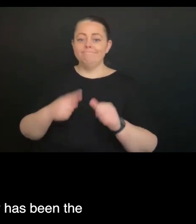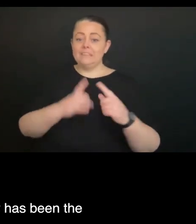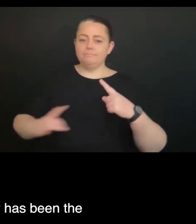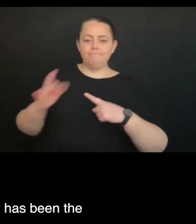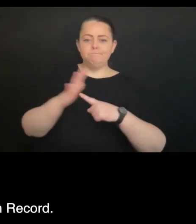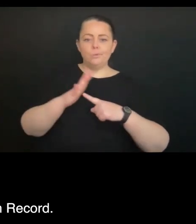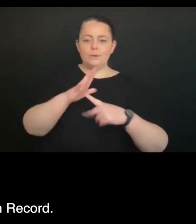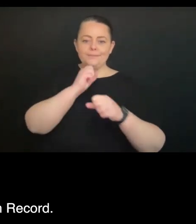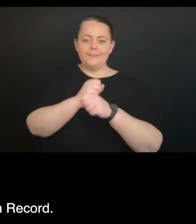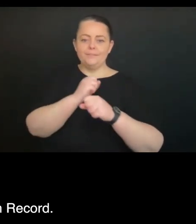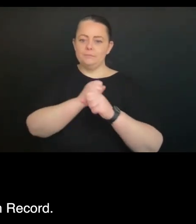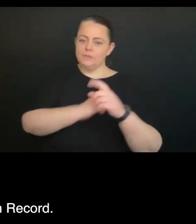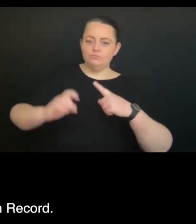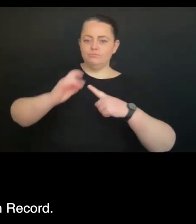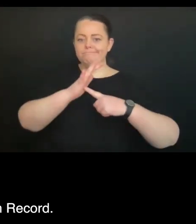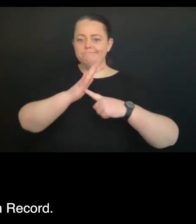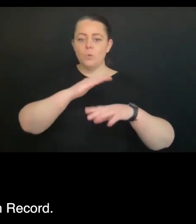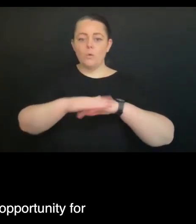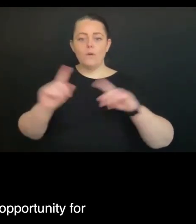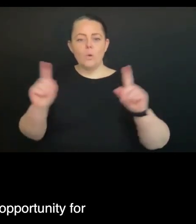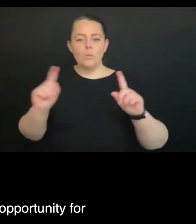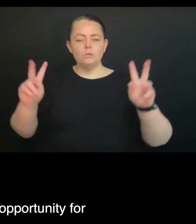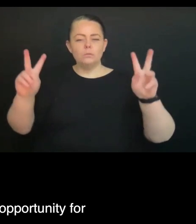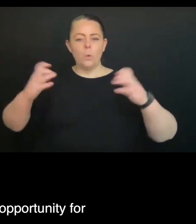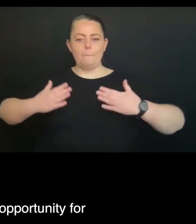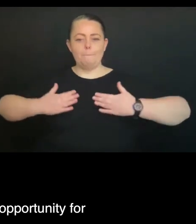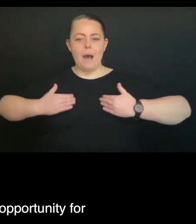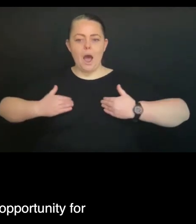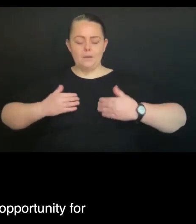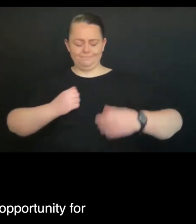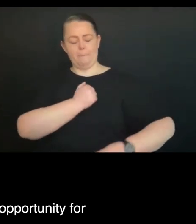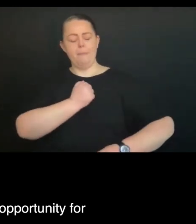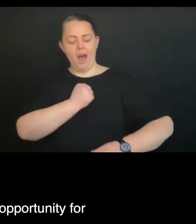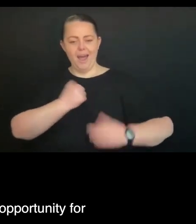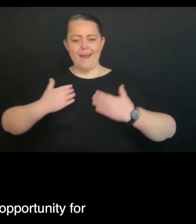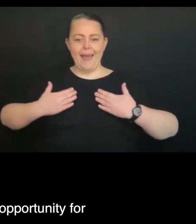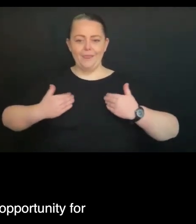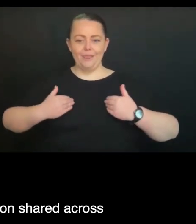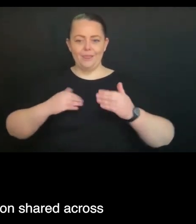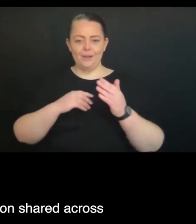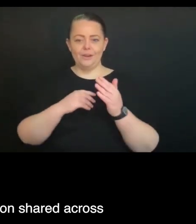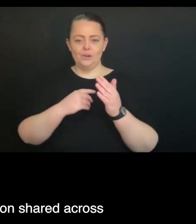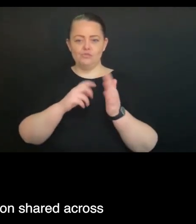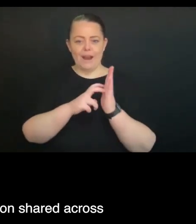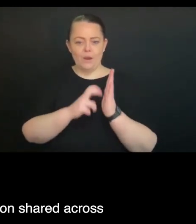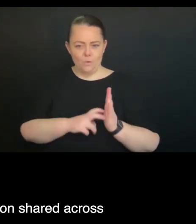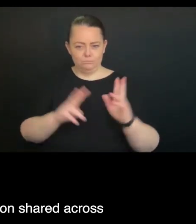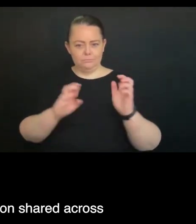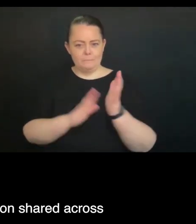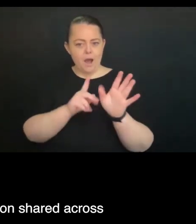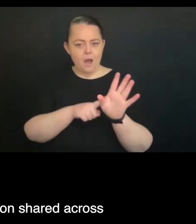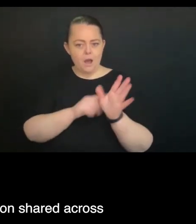has been the development of My Health Record. My Health Record provides an opportunity for a consumer to have their